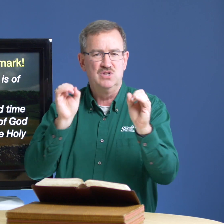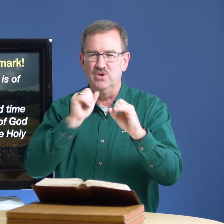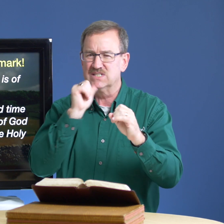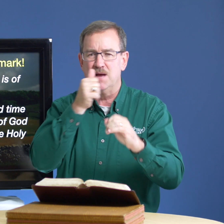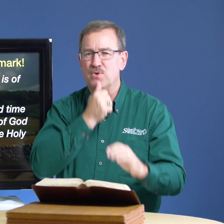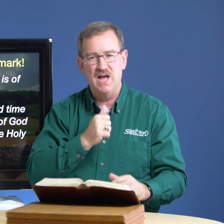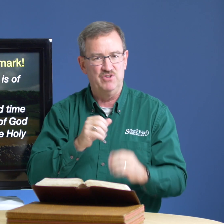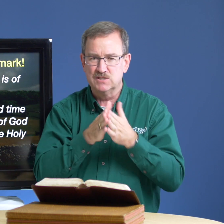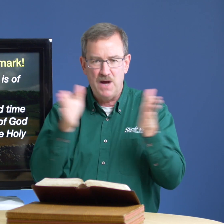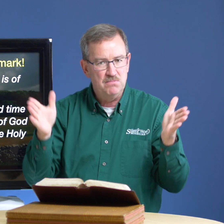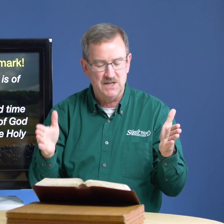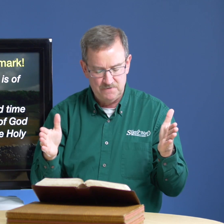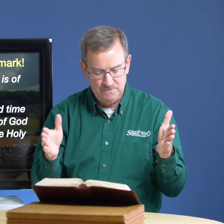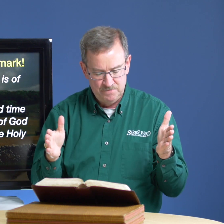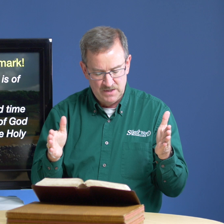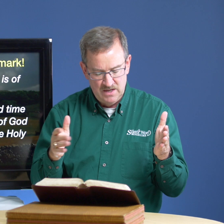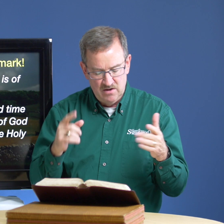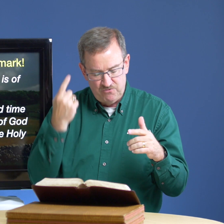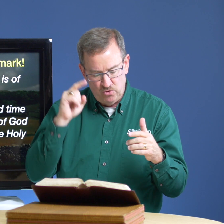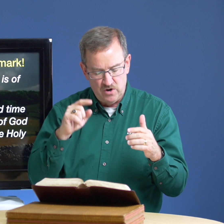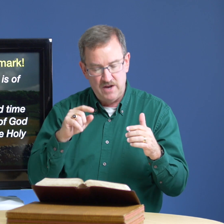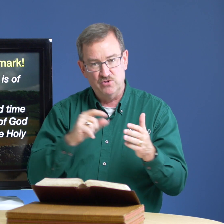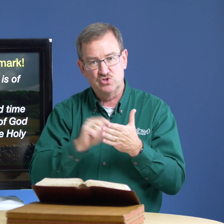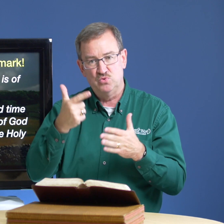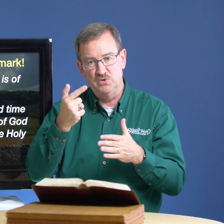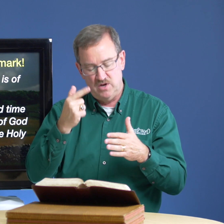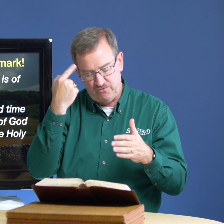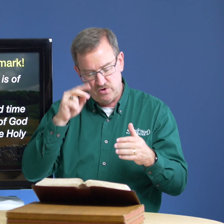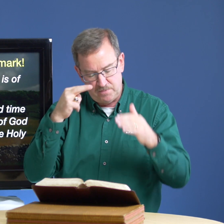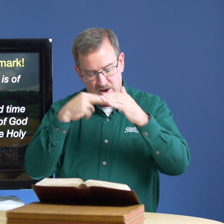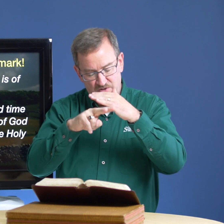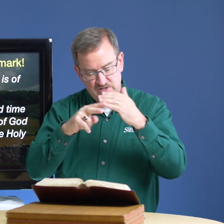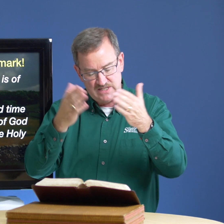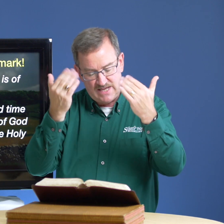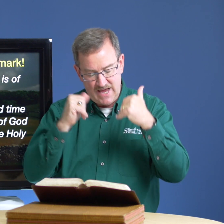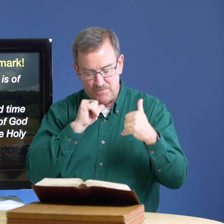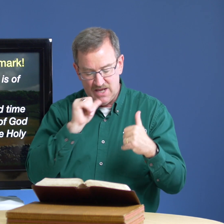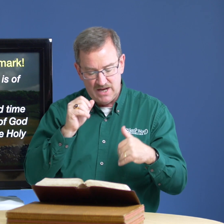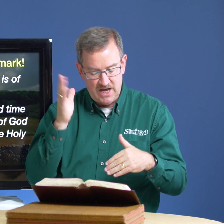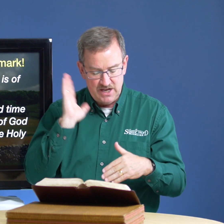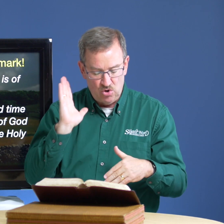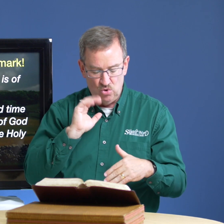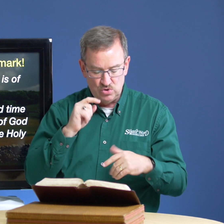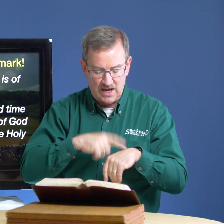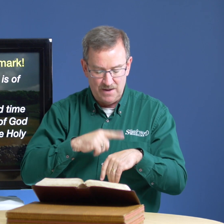no it's not private it's public for verse 21 for the prophecy came not in old time